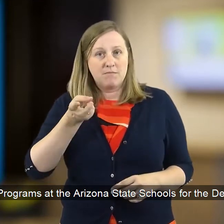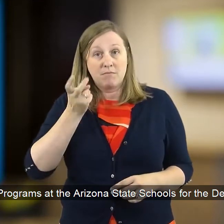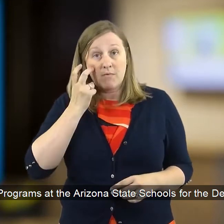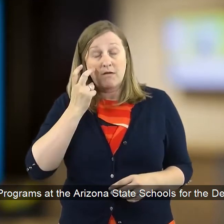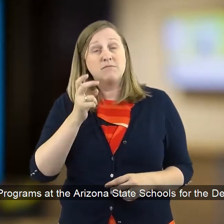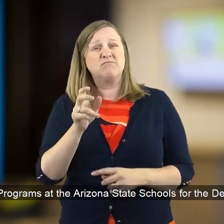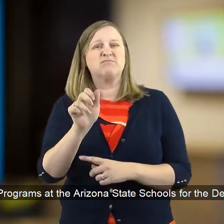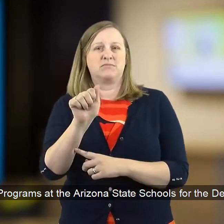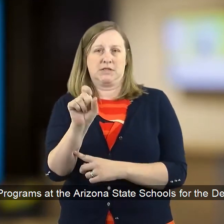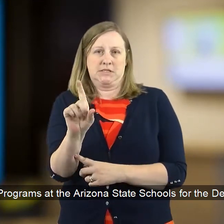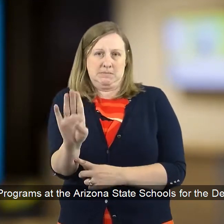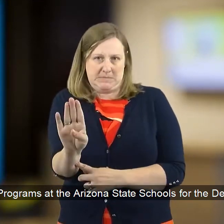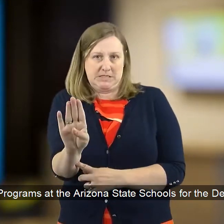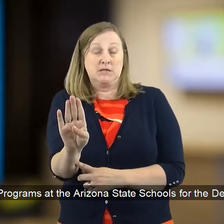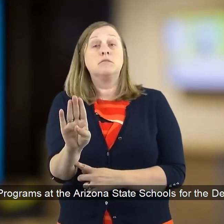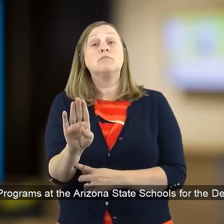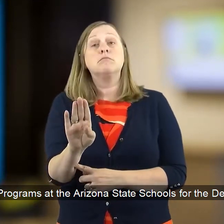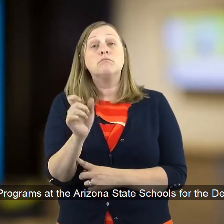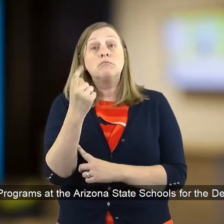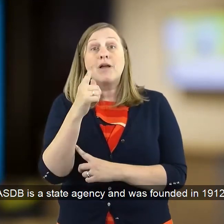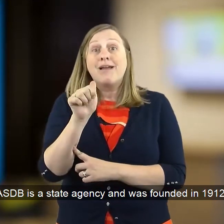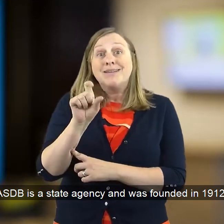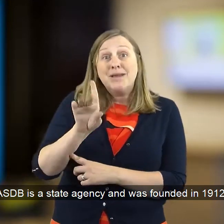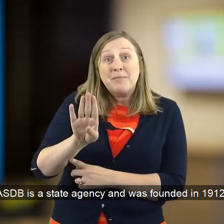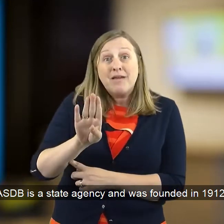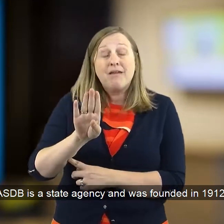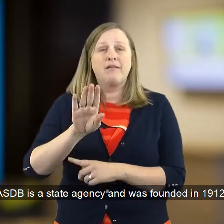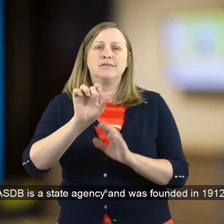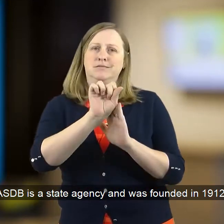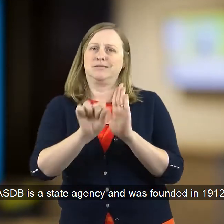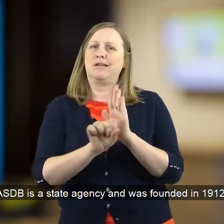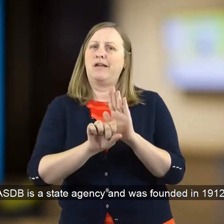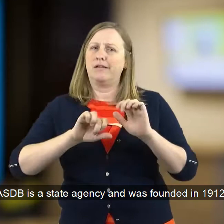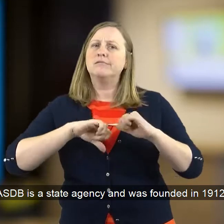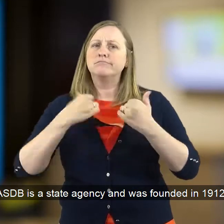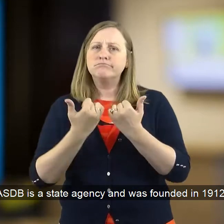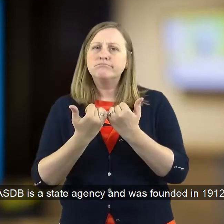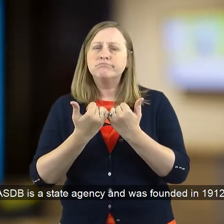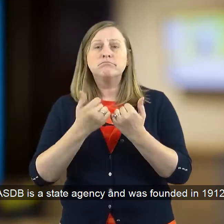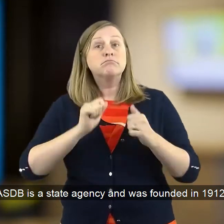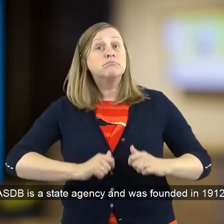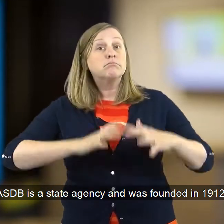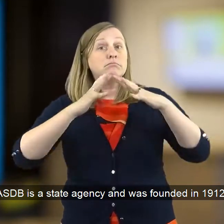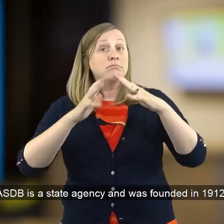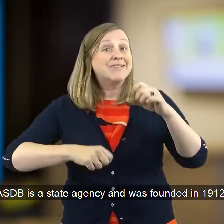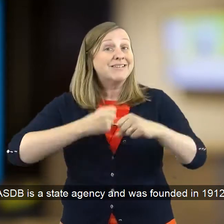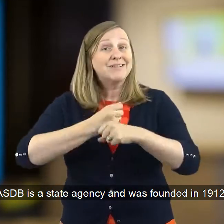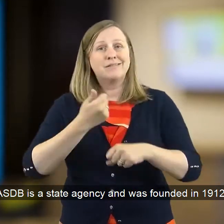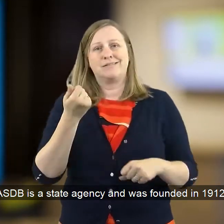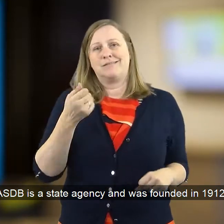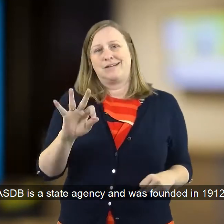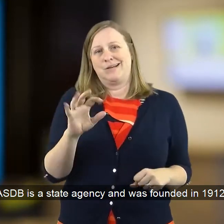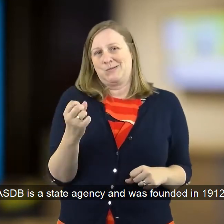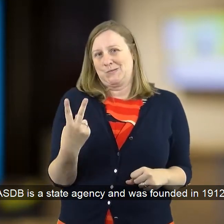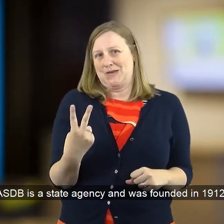Deaf and the Blind. ASDB is a state agency and was founded in 1912,